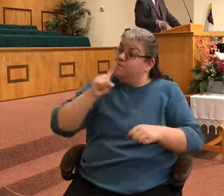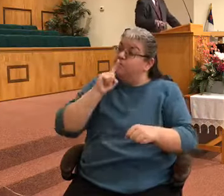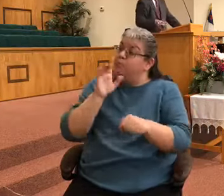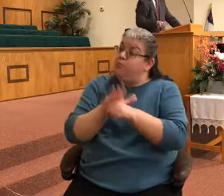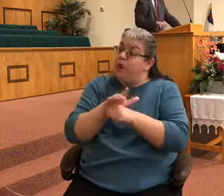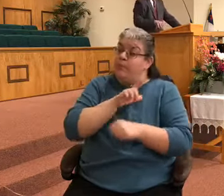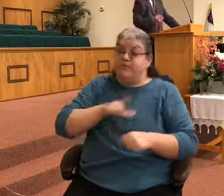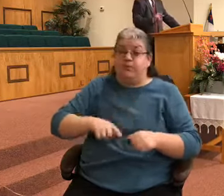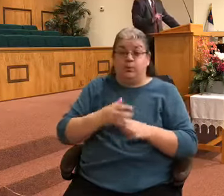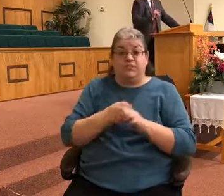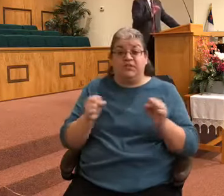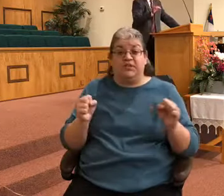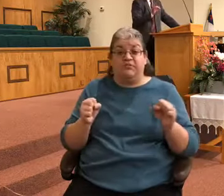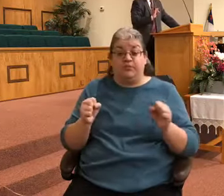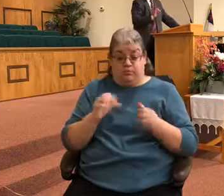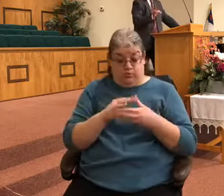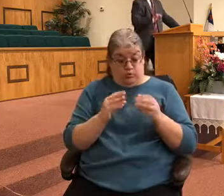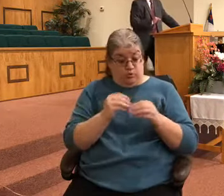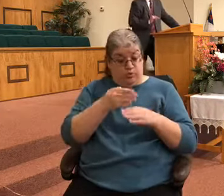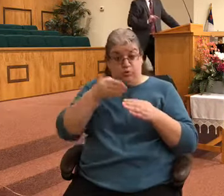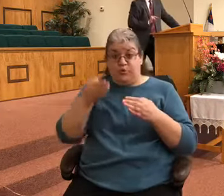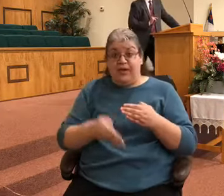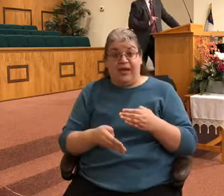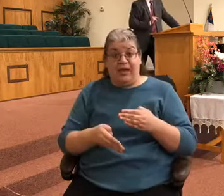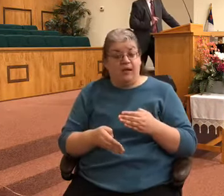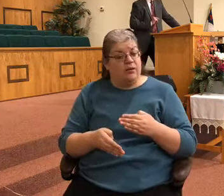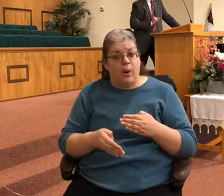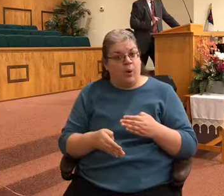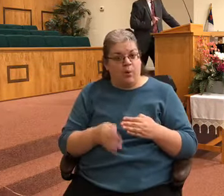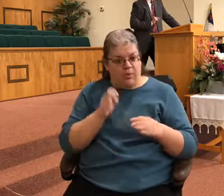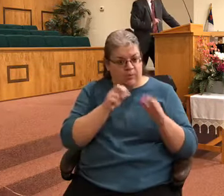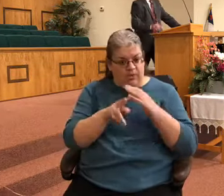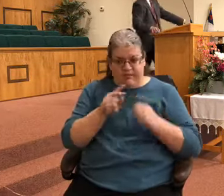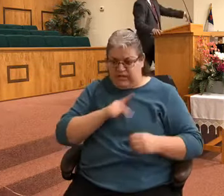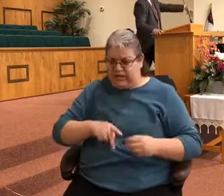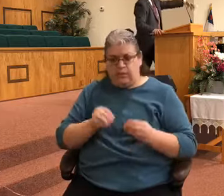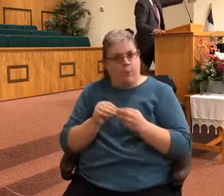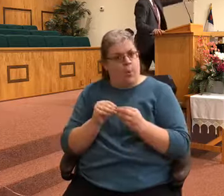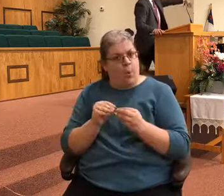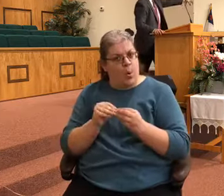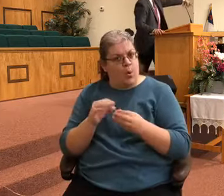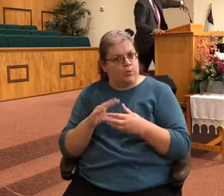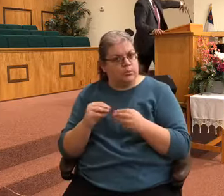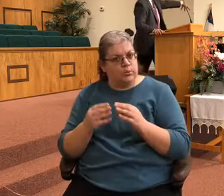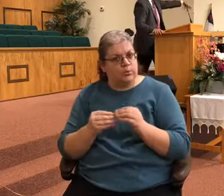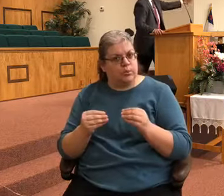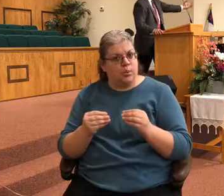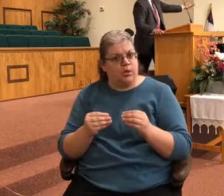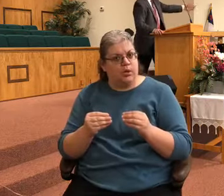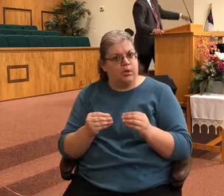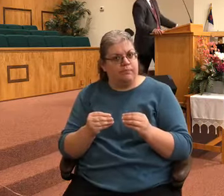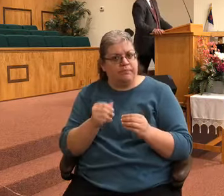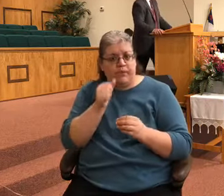story there as far as the prophet and the king went. You see, there was a personal problem. The king had a problem.